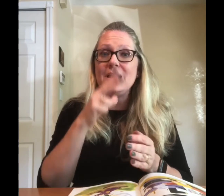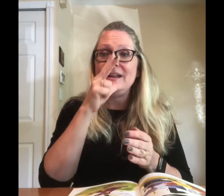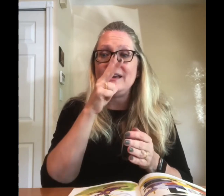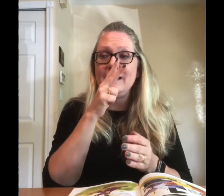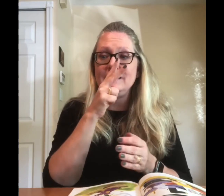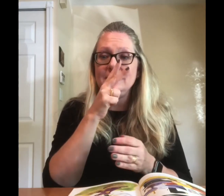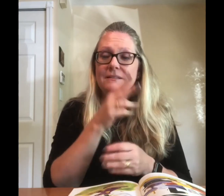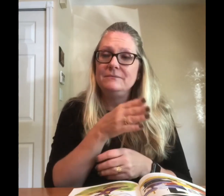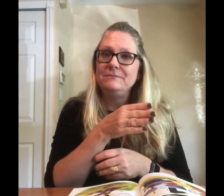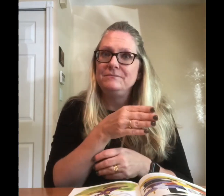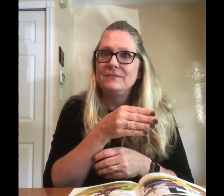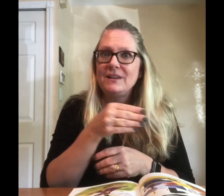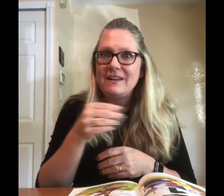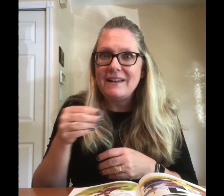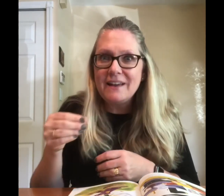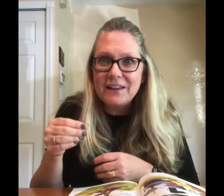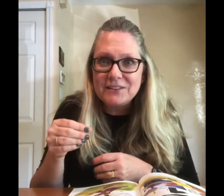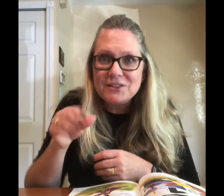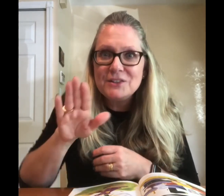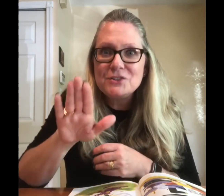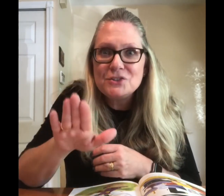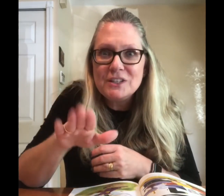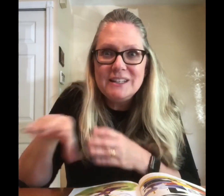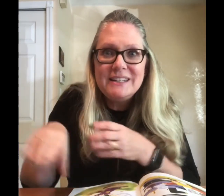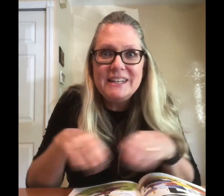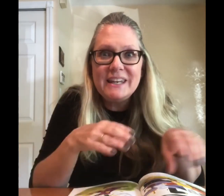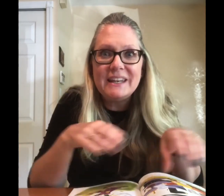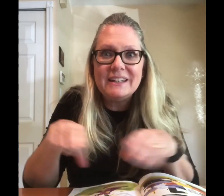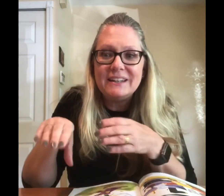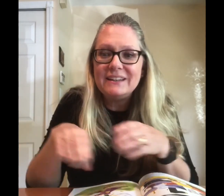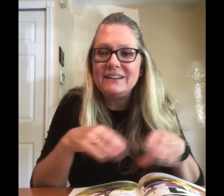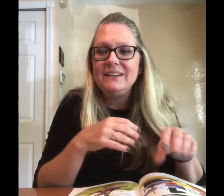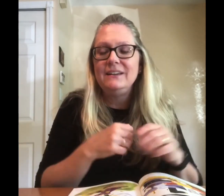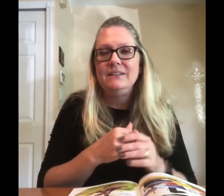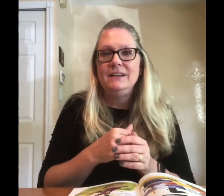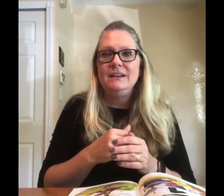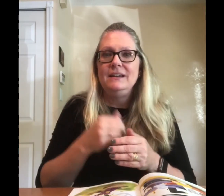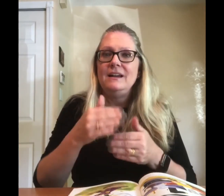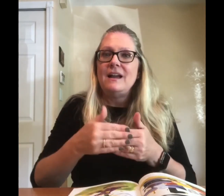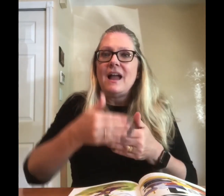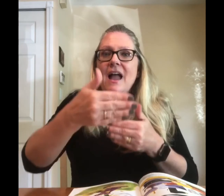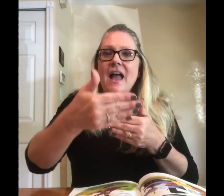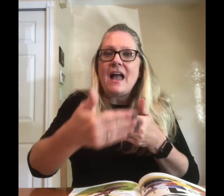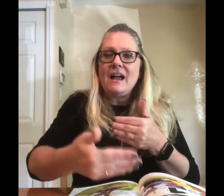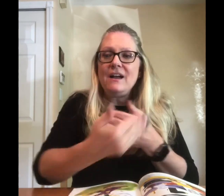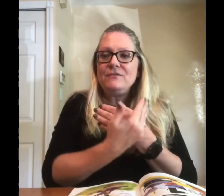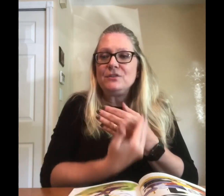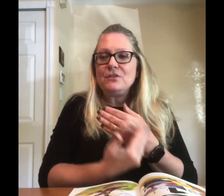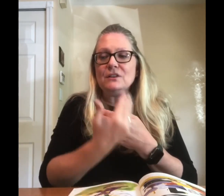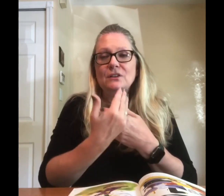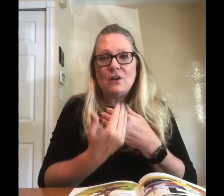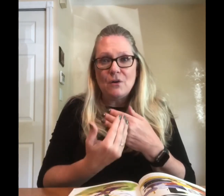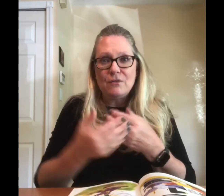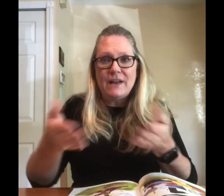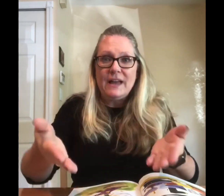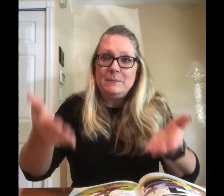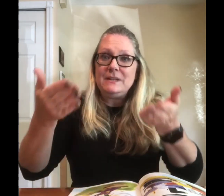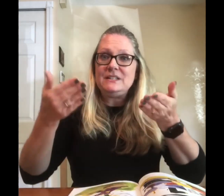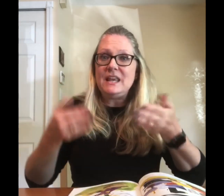hen and she did after the loaf had been taken